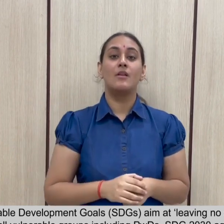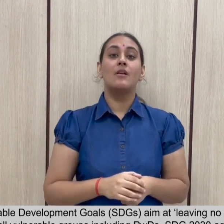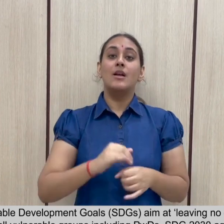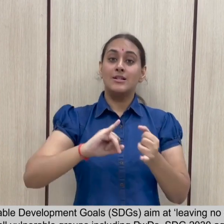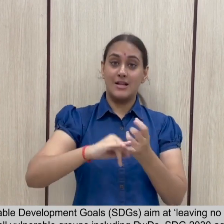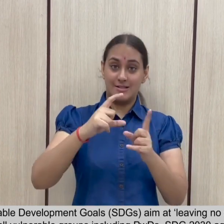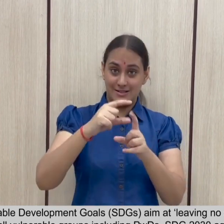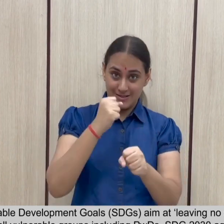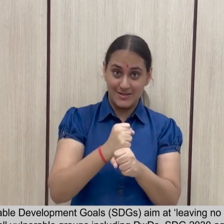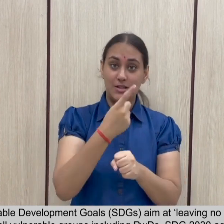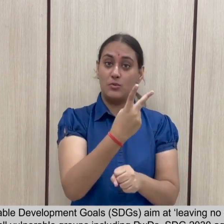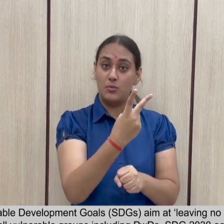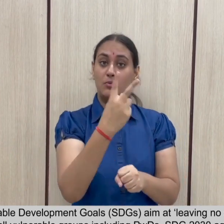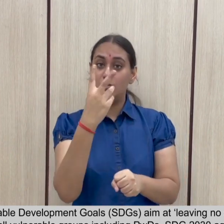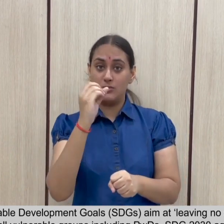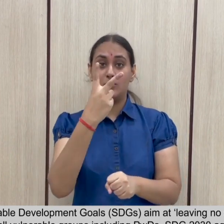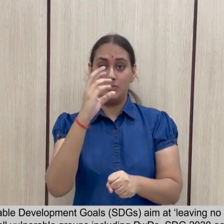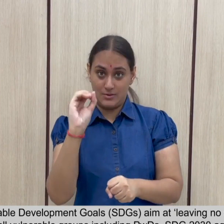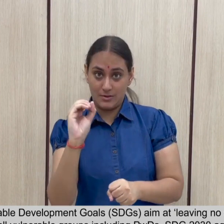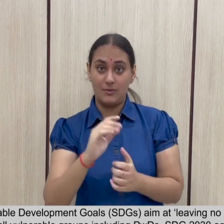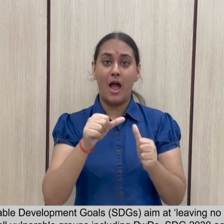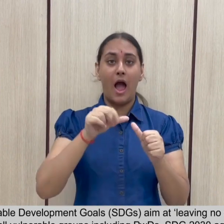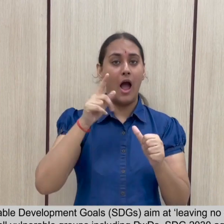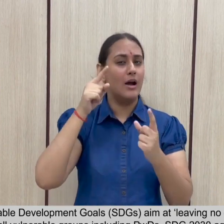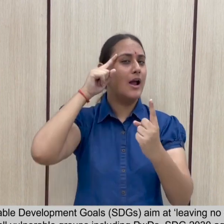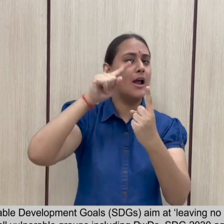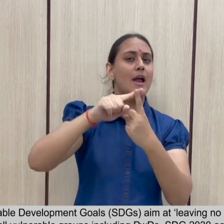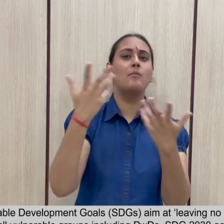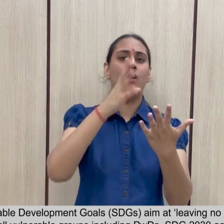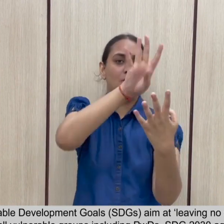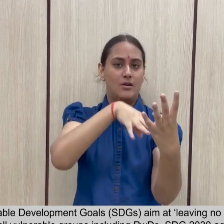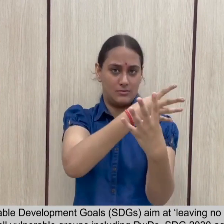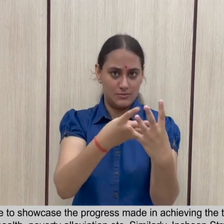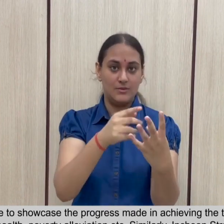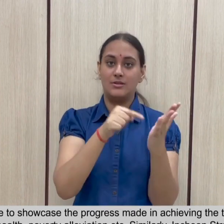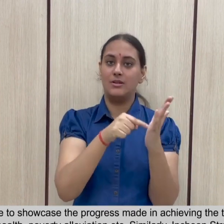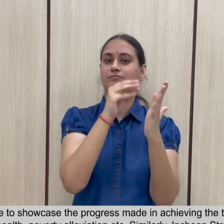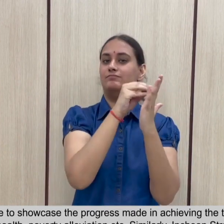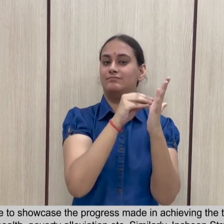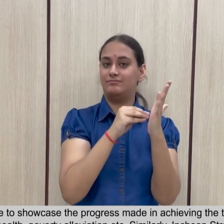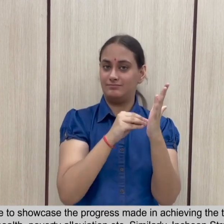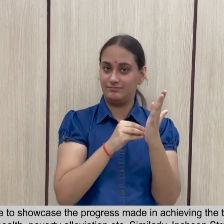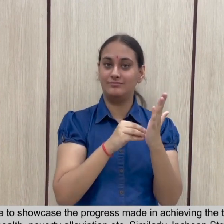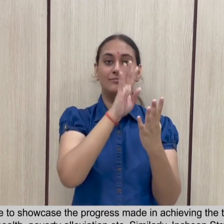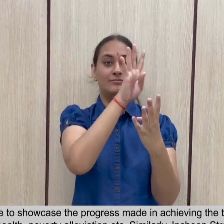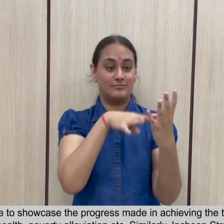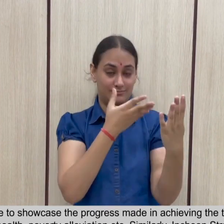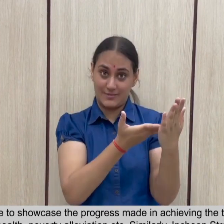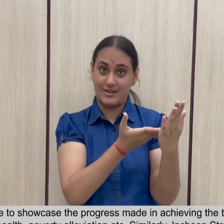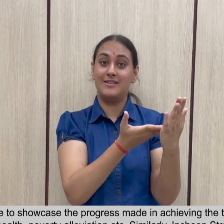SDG 2030 Agenda has indicators which require strong database to showcase